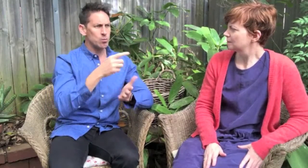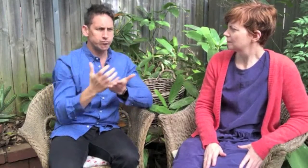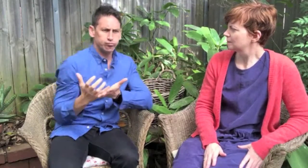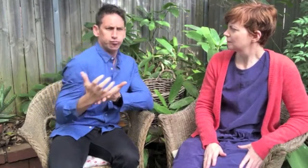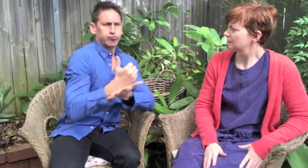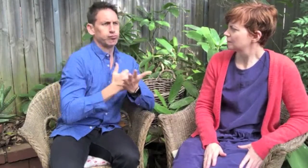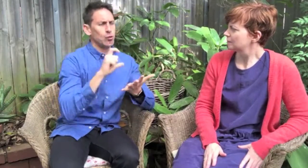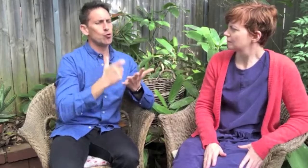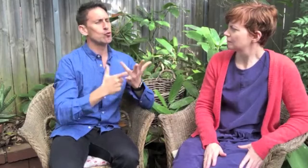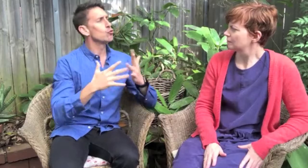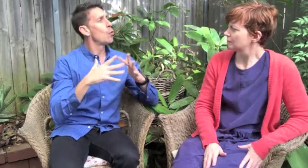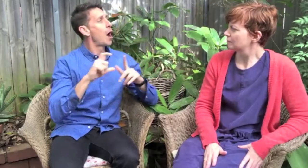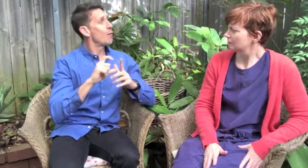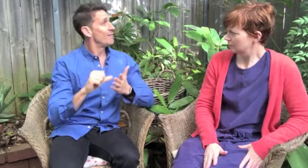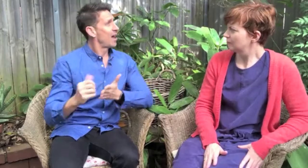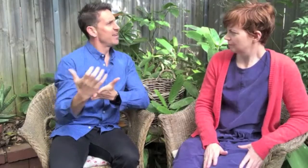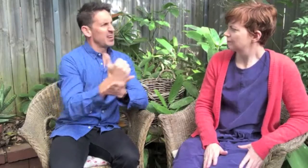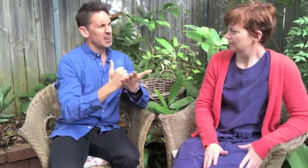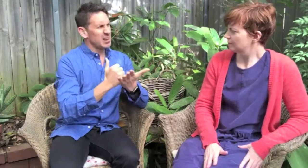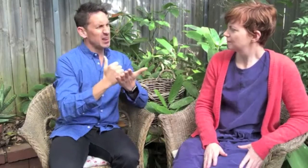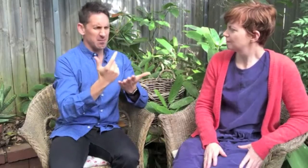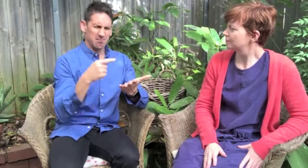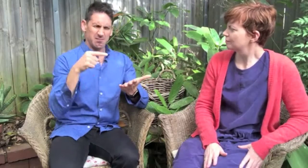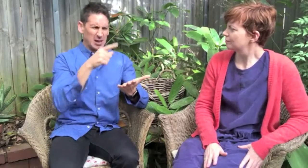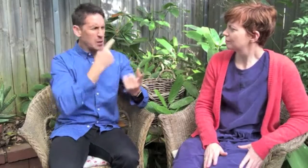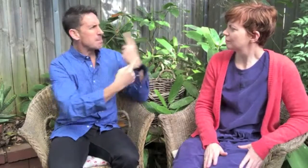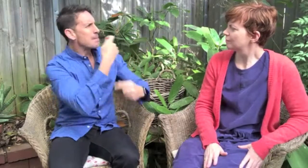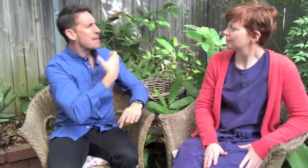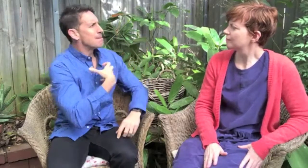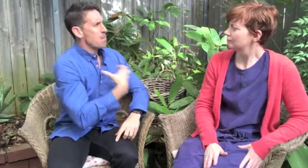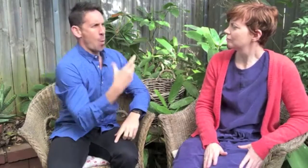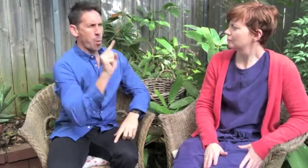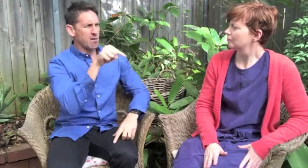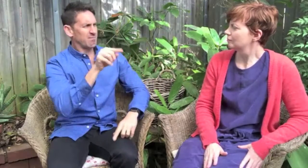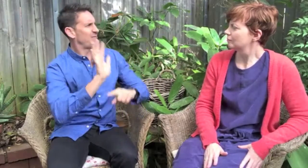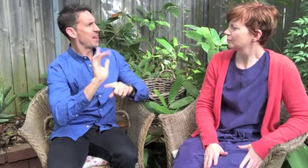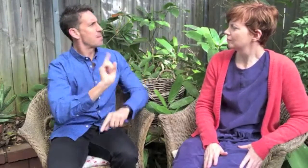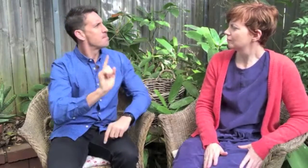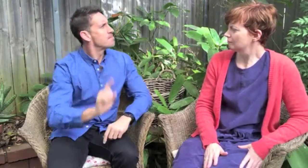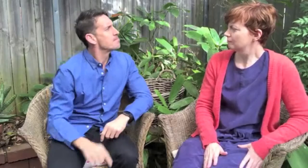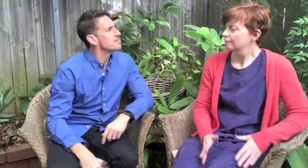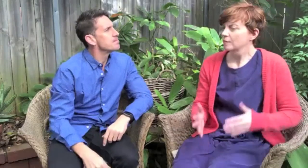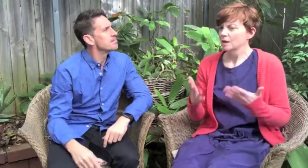you're currently crowdfunding for. Could you tell me a little bit about the film?